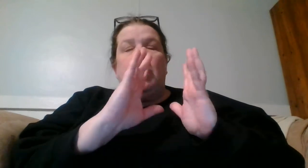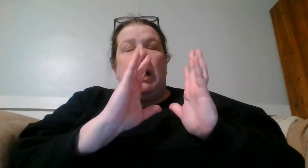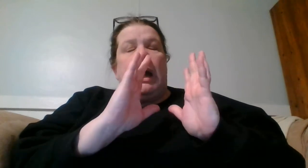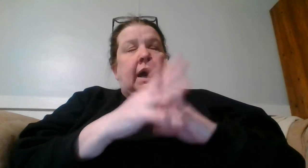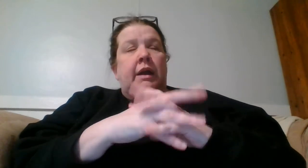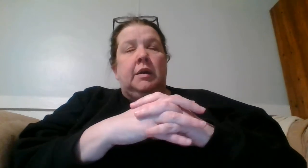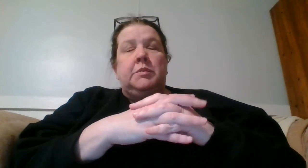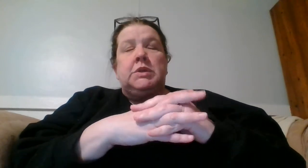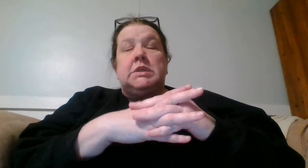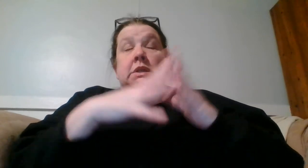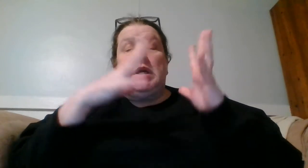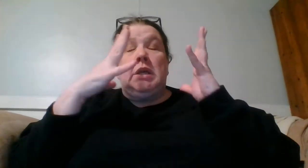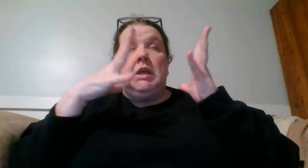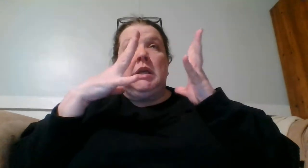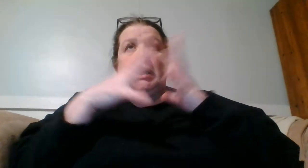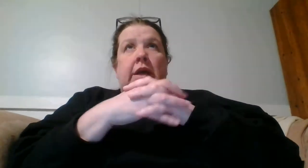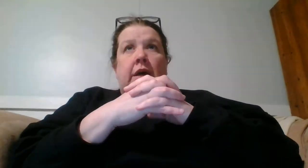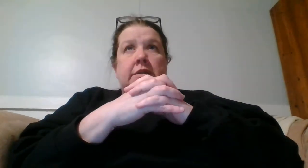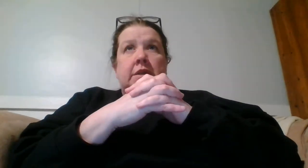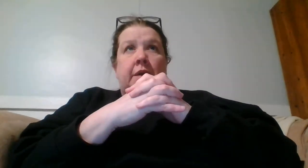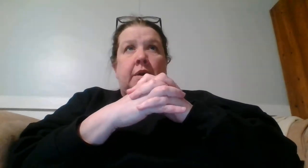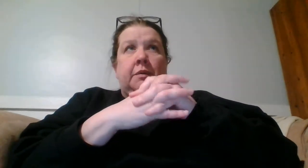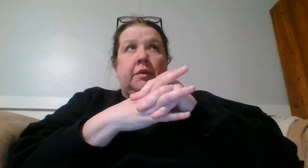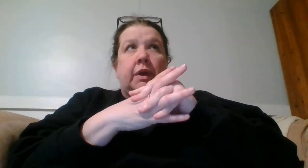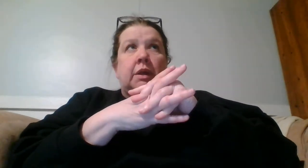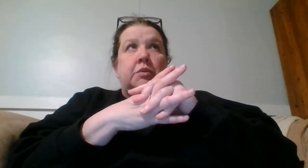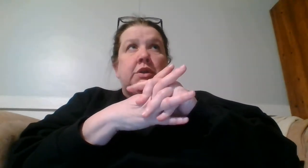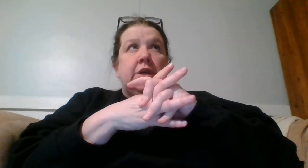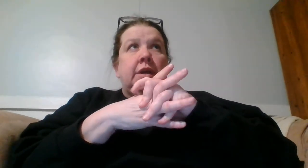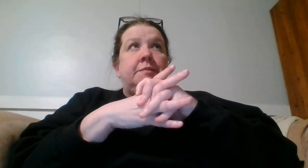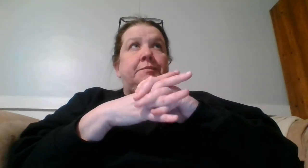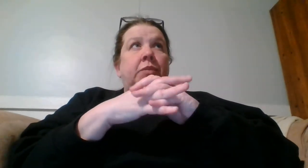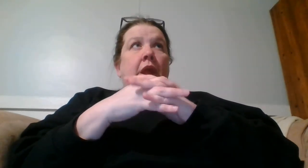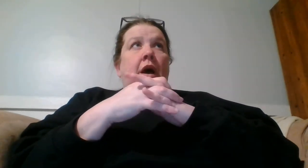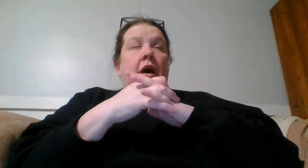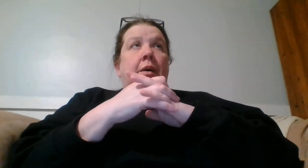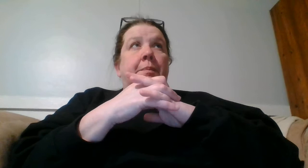I I am just yes I would greatly appreciate it um